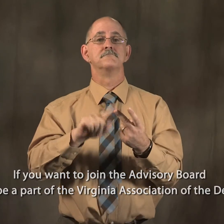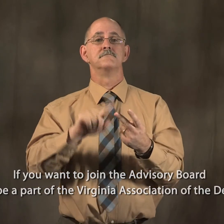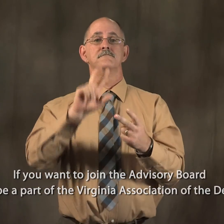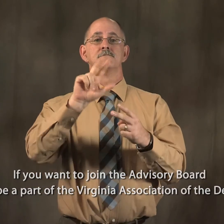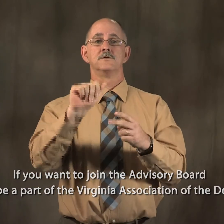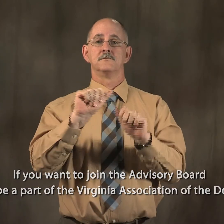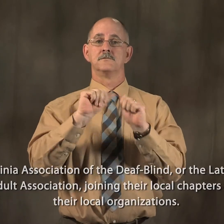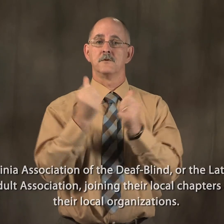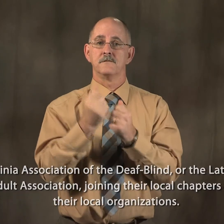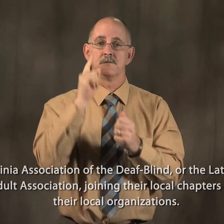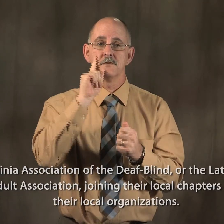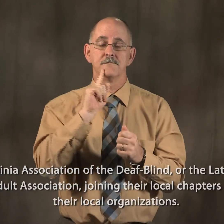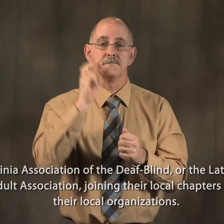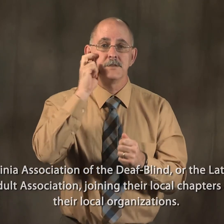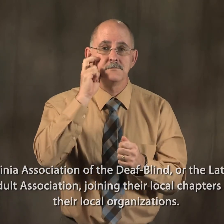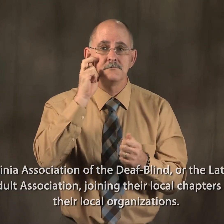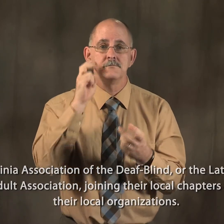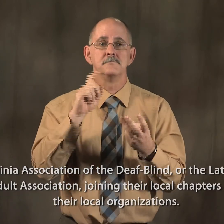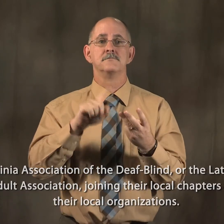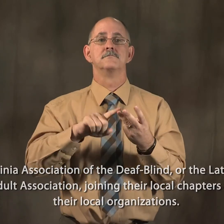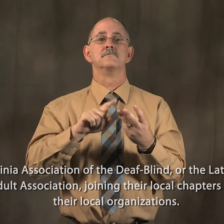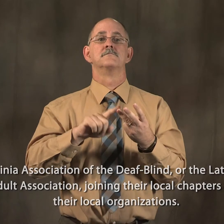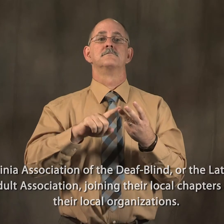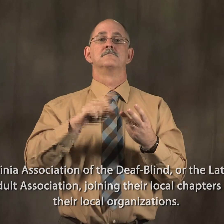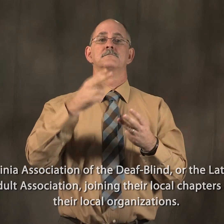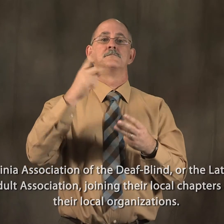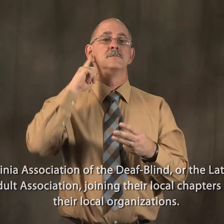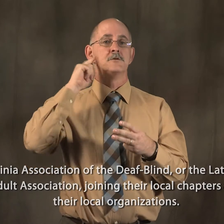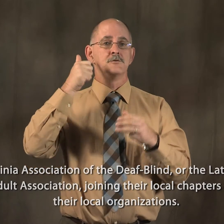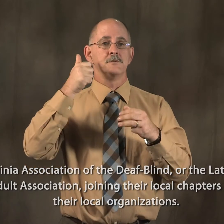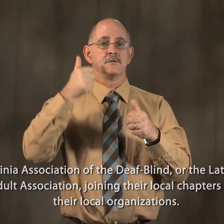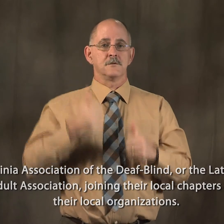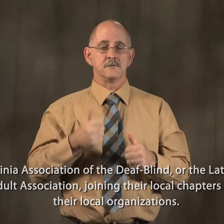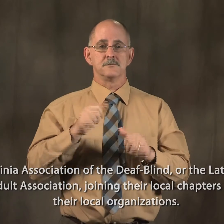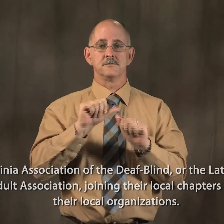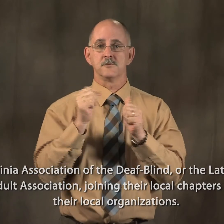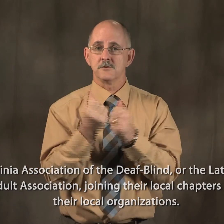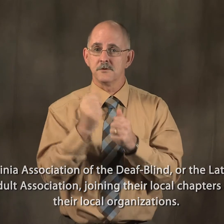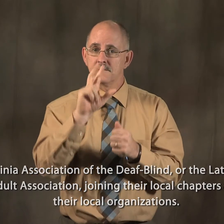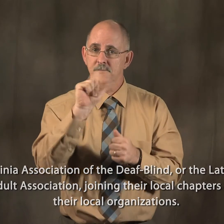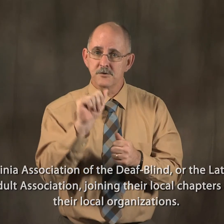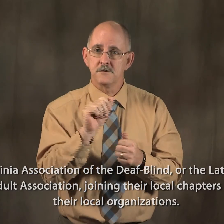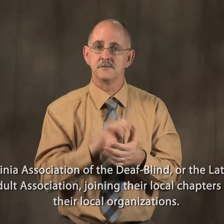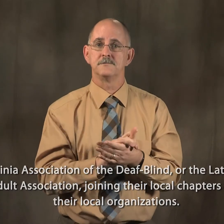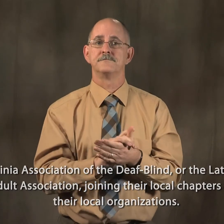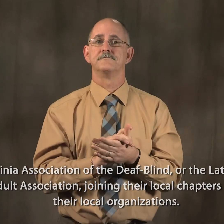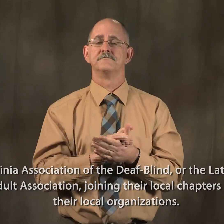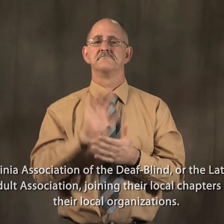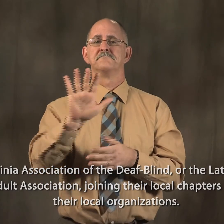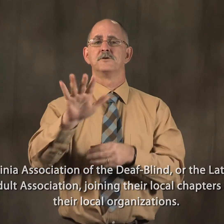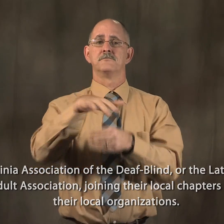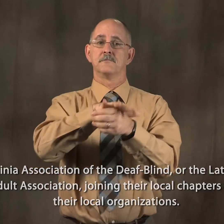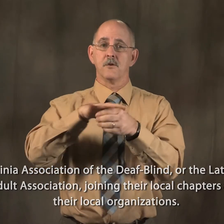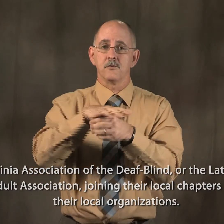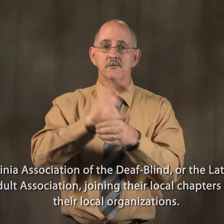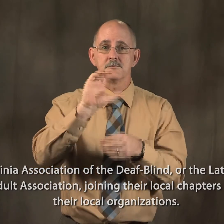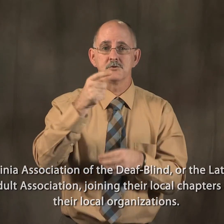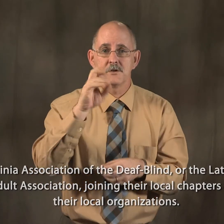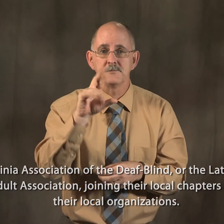the Deaf or the Virginia Association of the DeafBlind or Late Deaf and Adult Association, joining